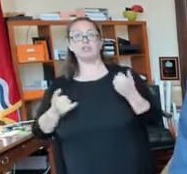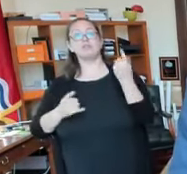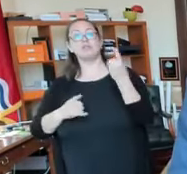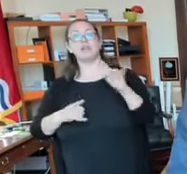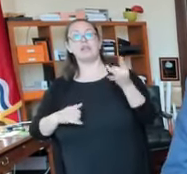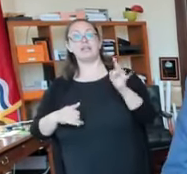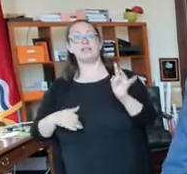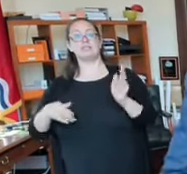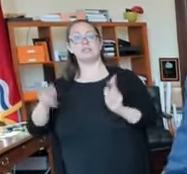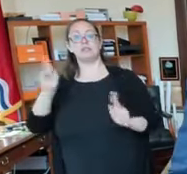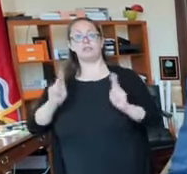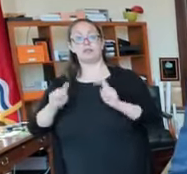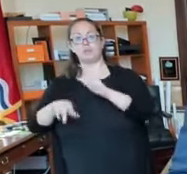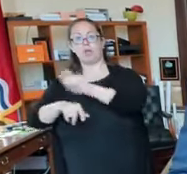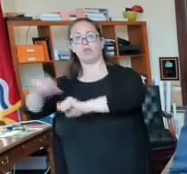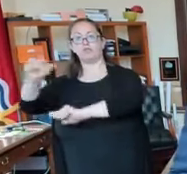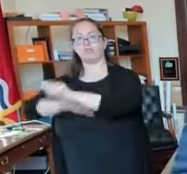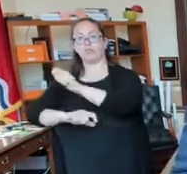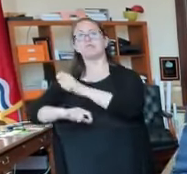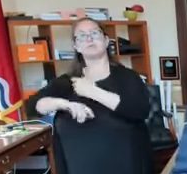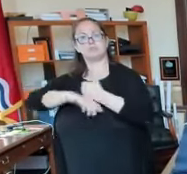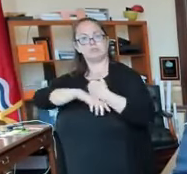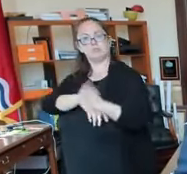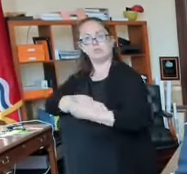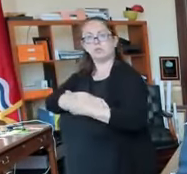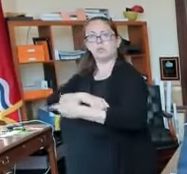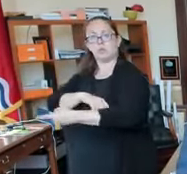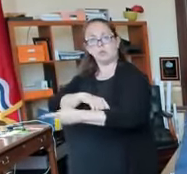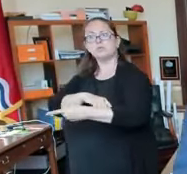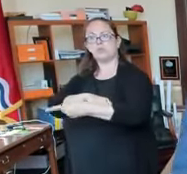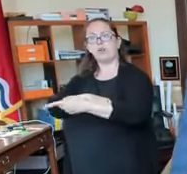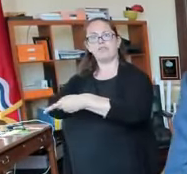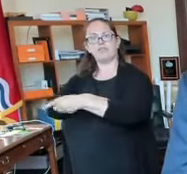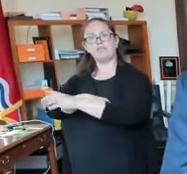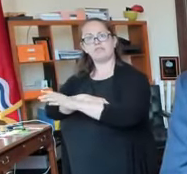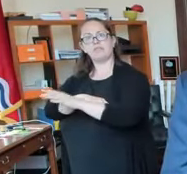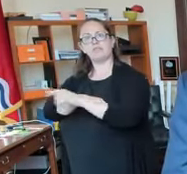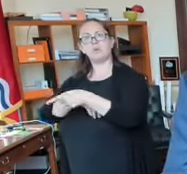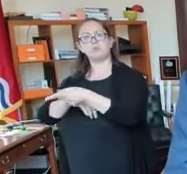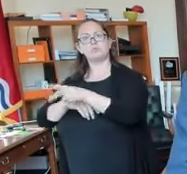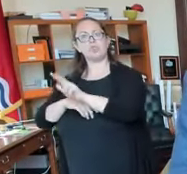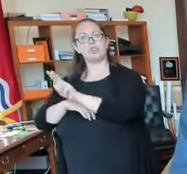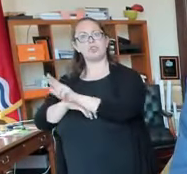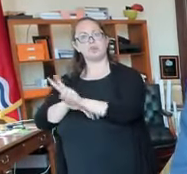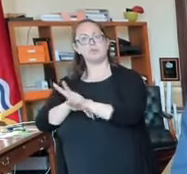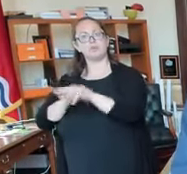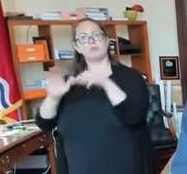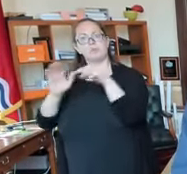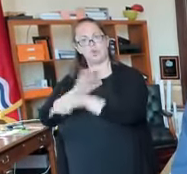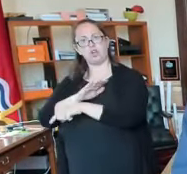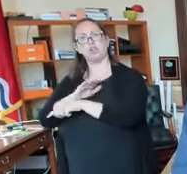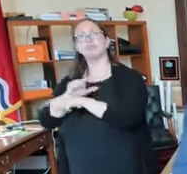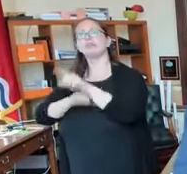that have been accused of committing those 32 homicides.